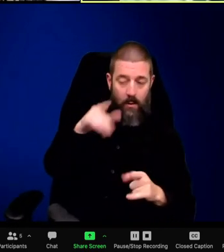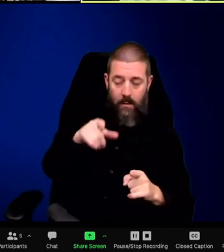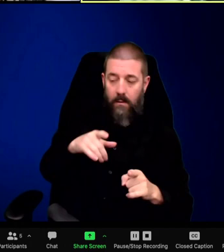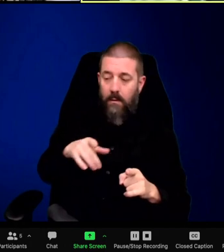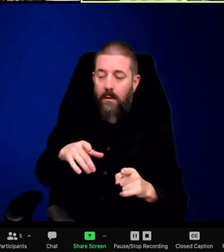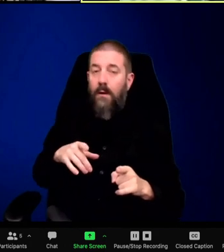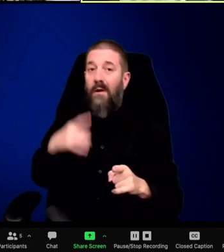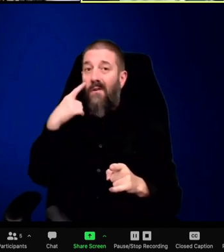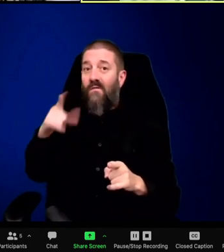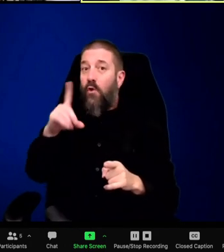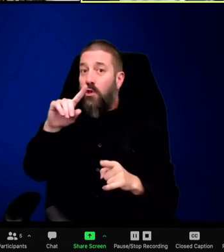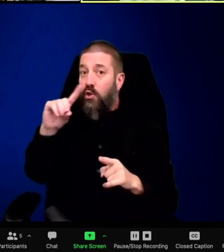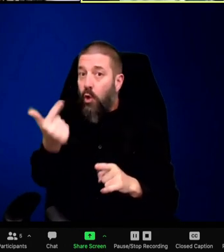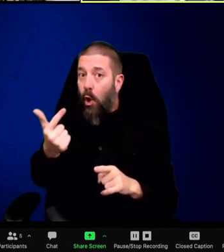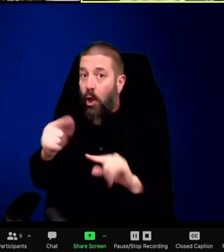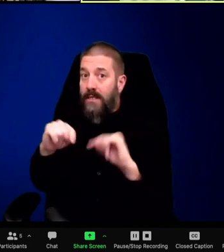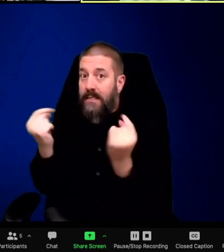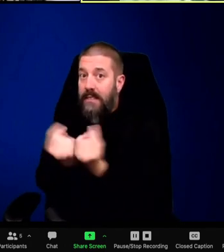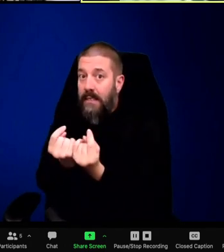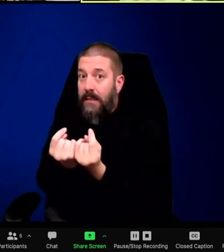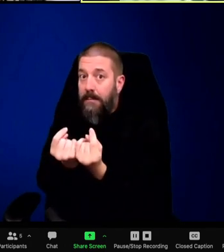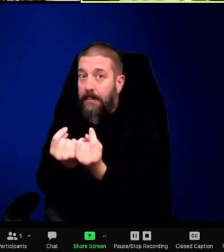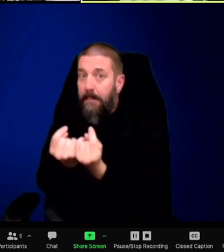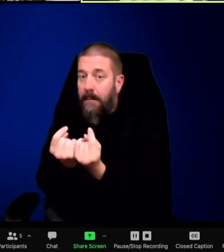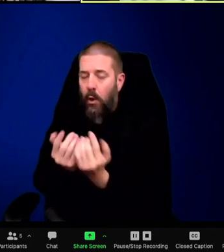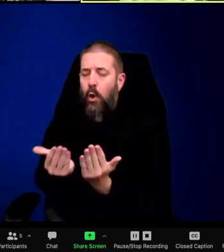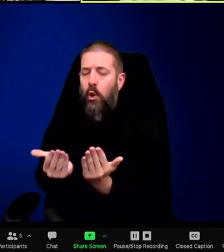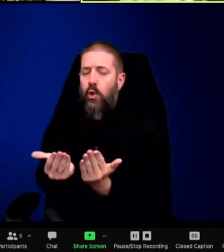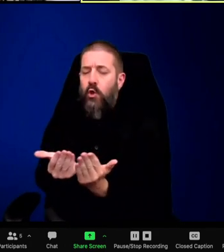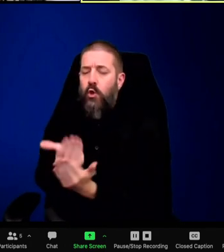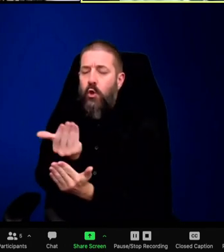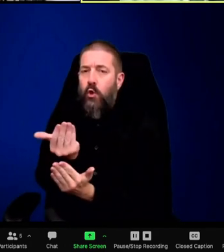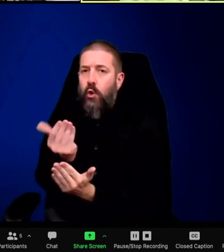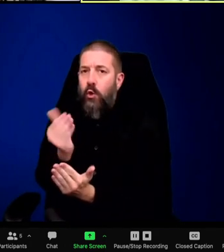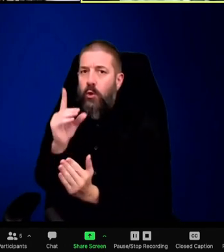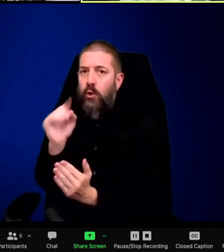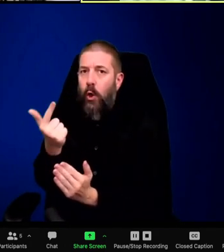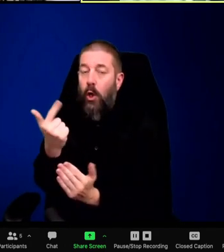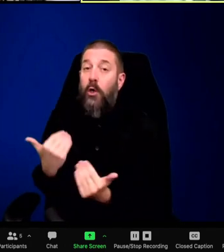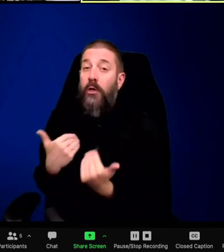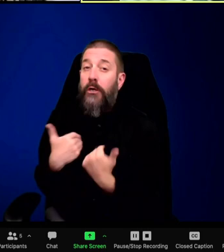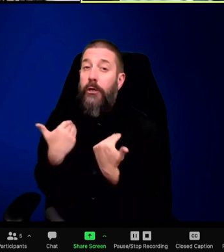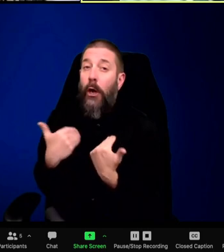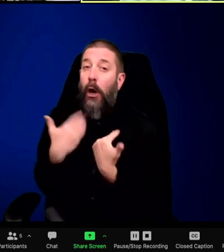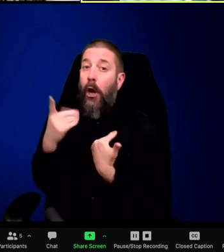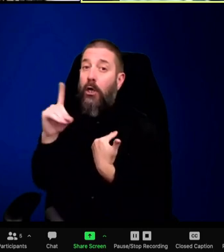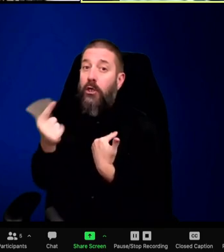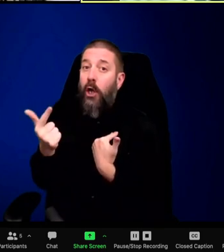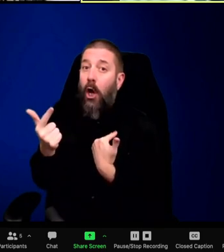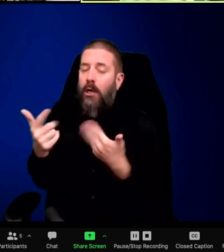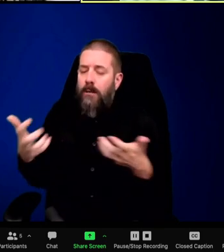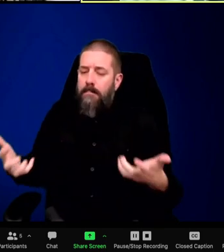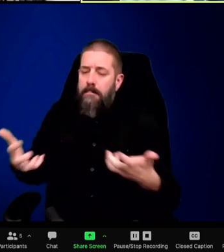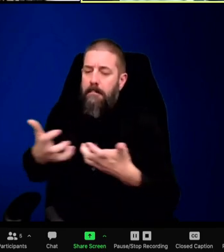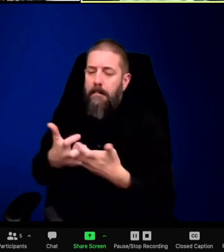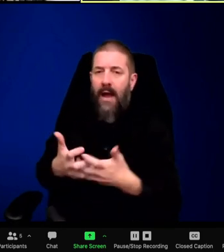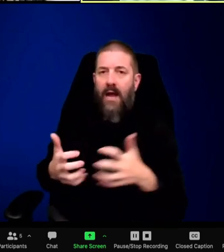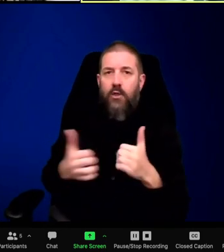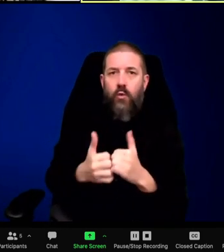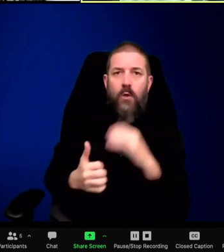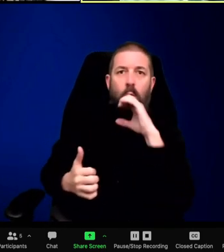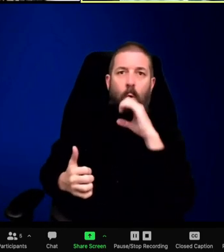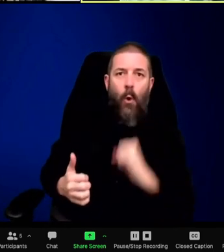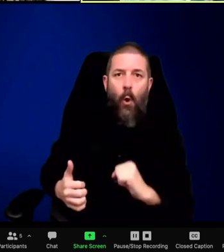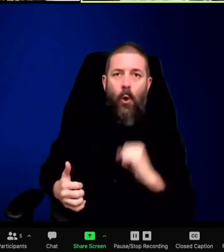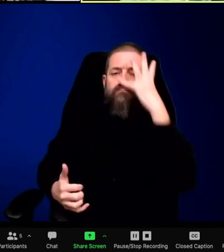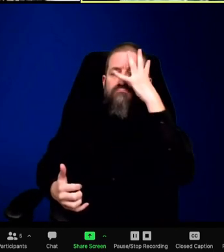fortunate I got to know Gordon when I worked up in Denali. were friends. And just speaking of Denali, you may know that the parks rangers